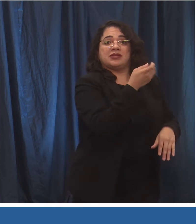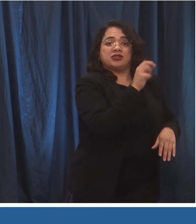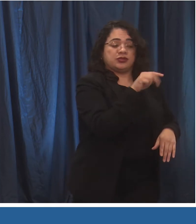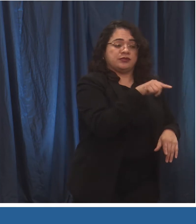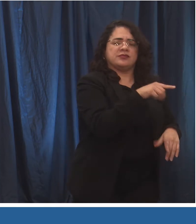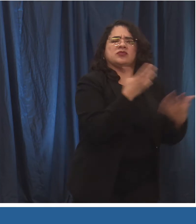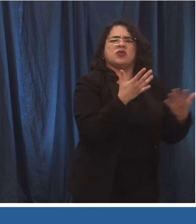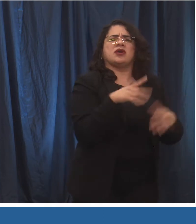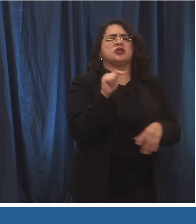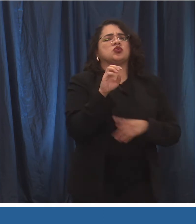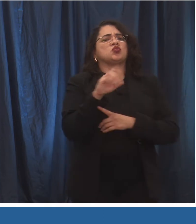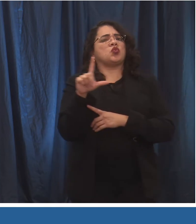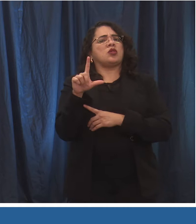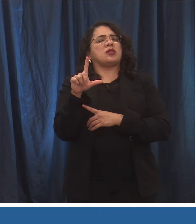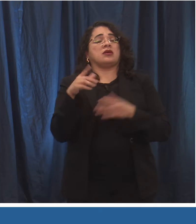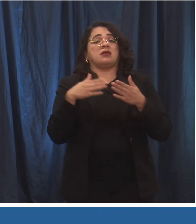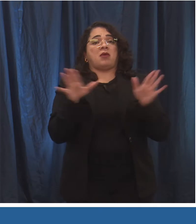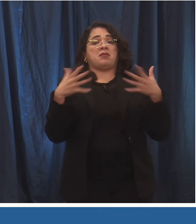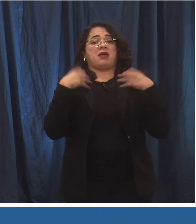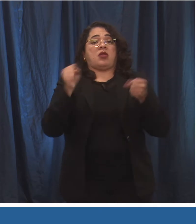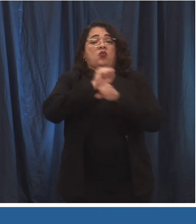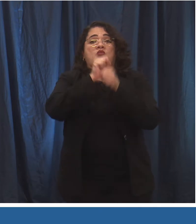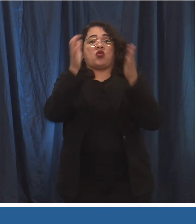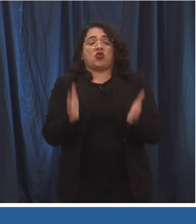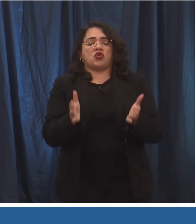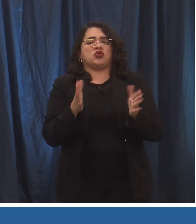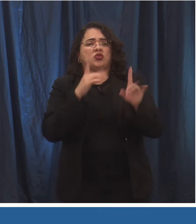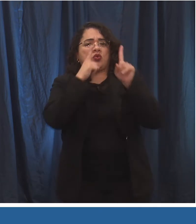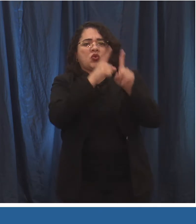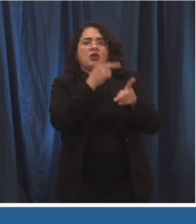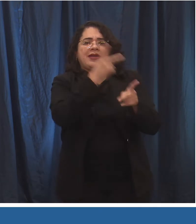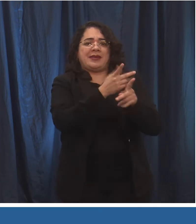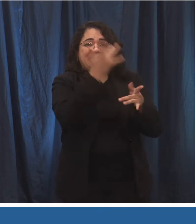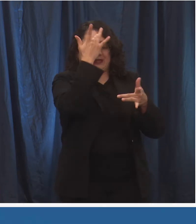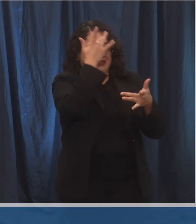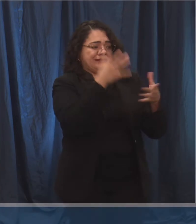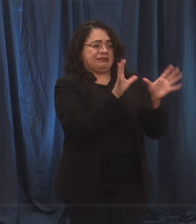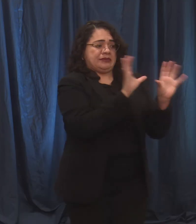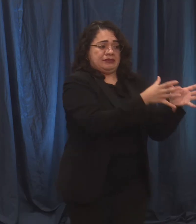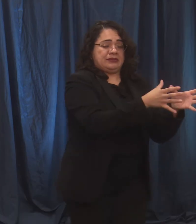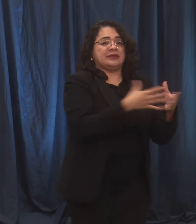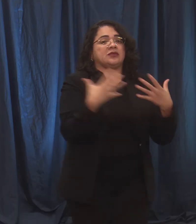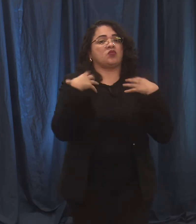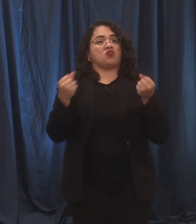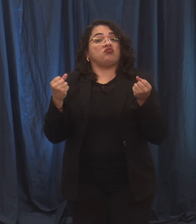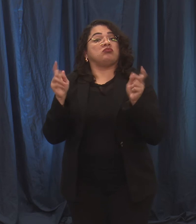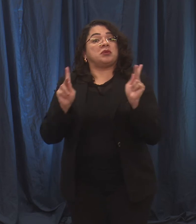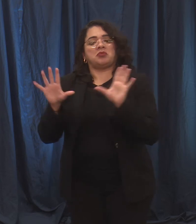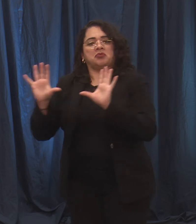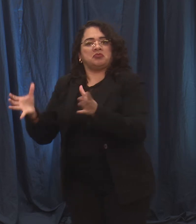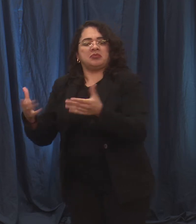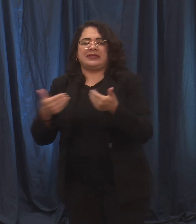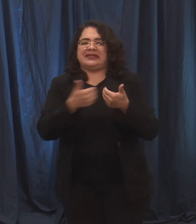that public health officials use to keep sick people away from well people. What that means is,